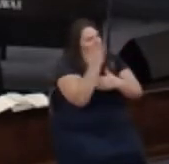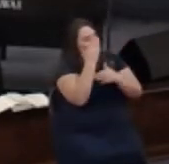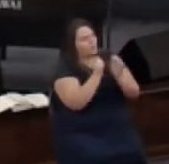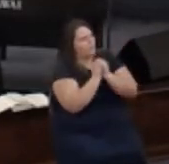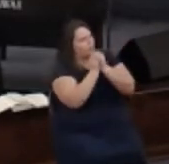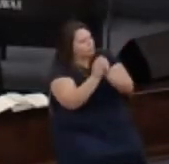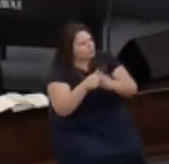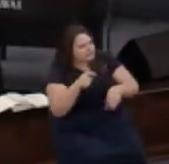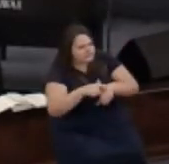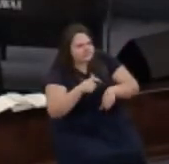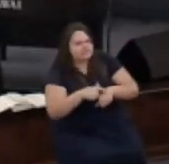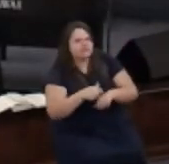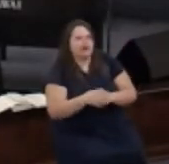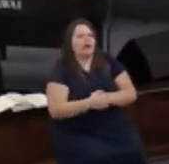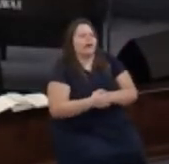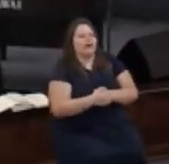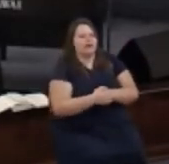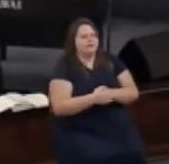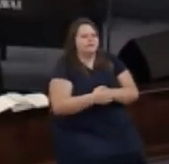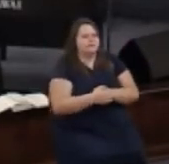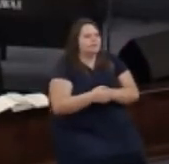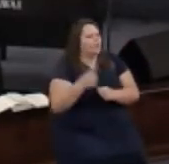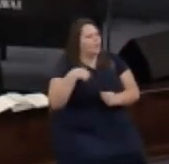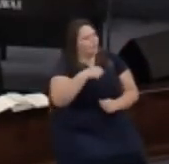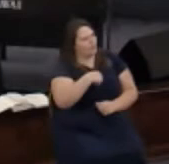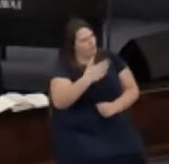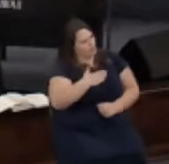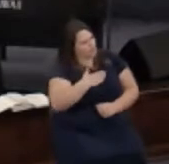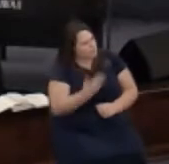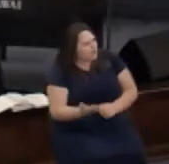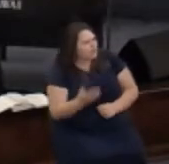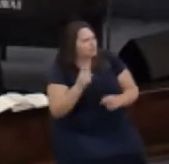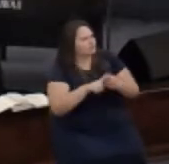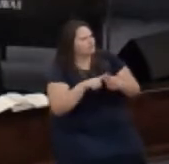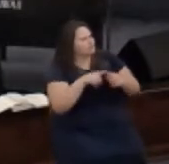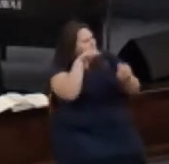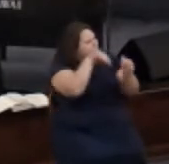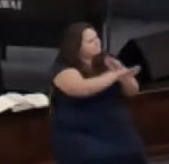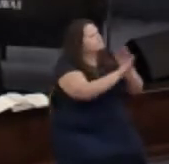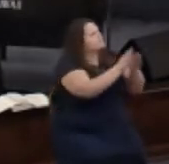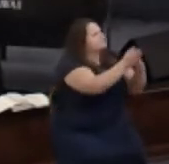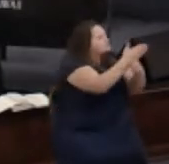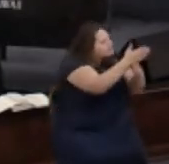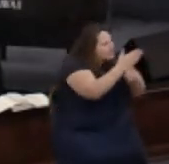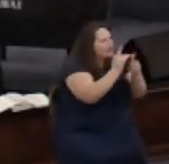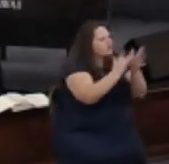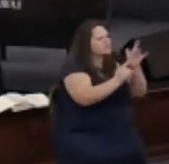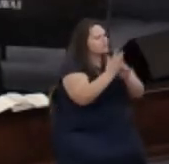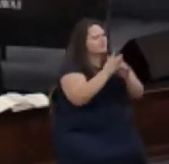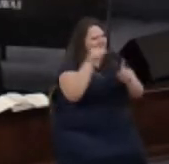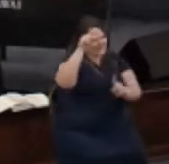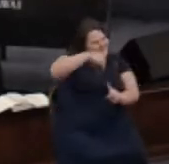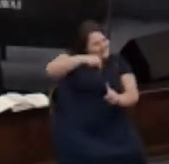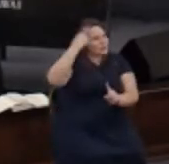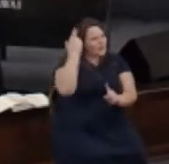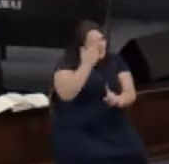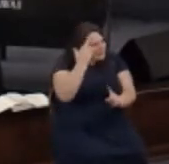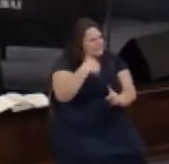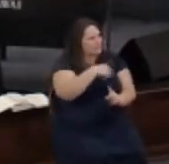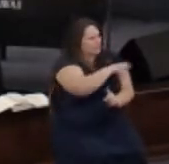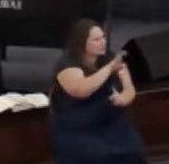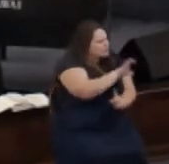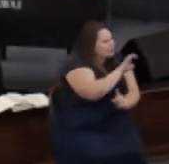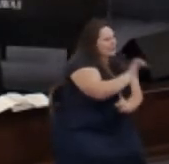we go out of our way to tell people about Jesus that he's the reason why we're doing all of these things